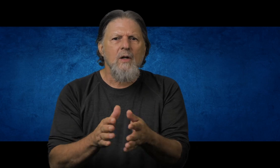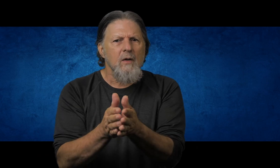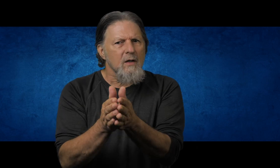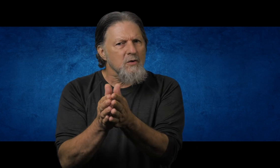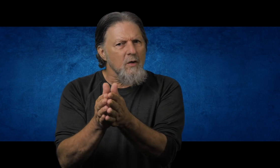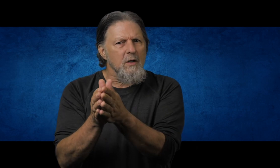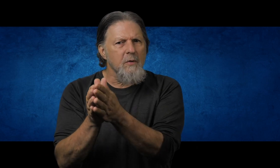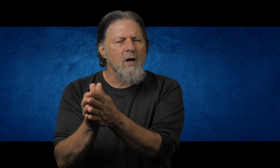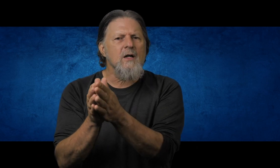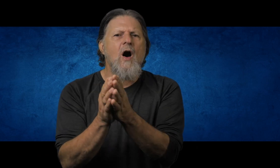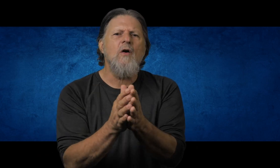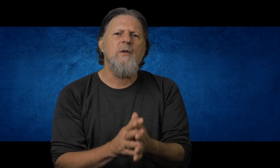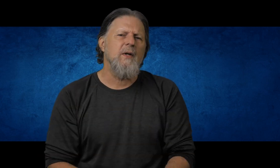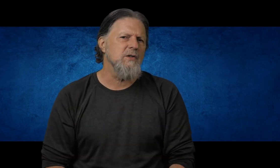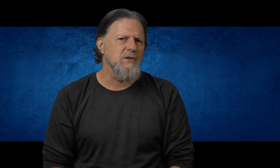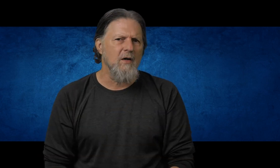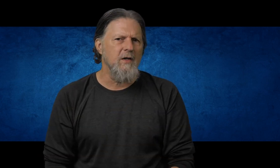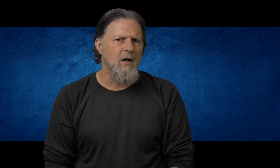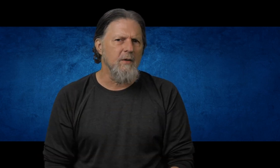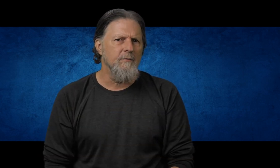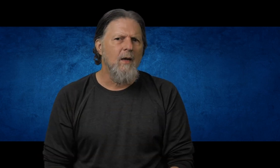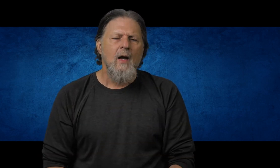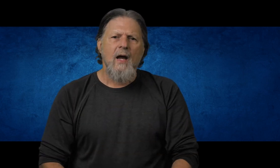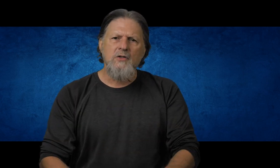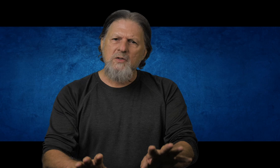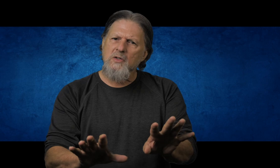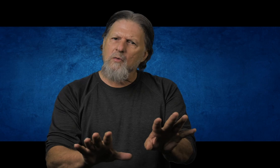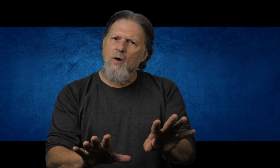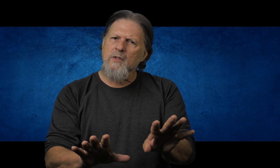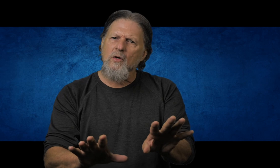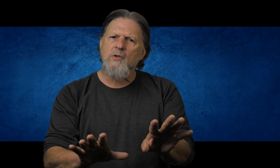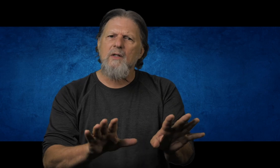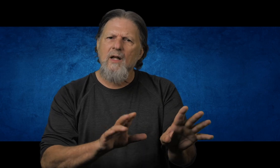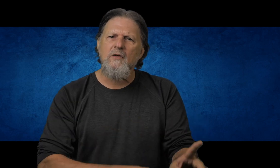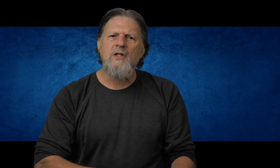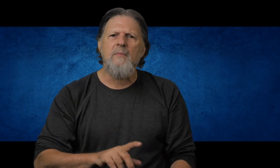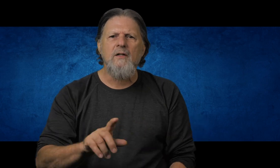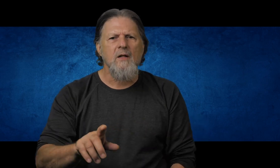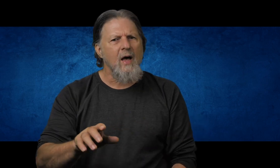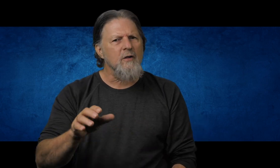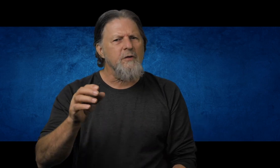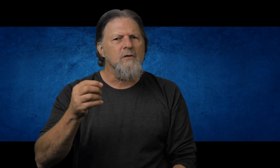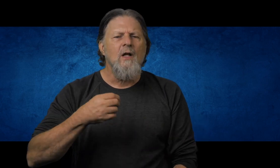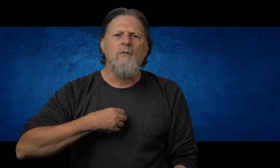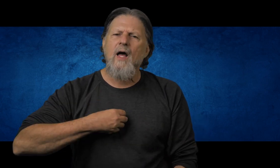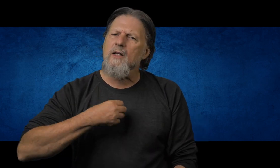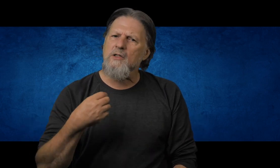that we are exhorted to put on all the pieces of the armor. And just as the Roman soldier would never step onto the battlefield without his